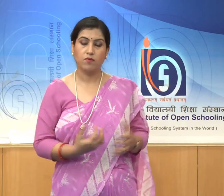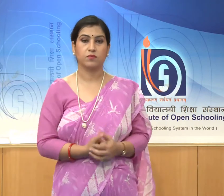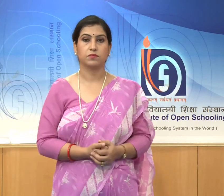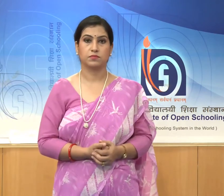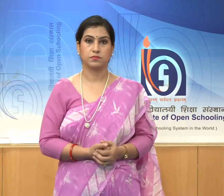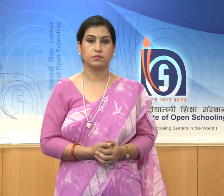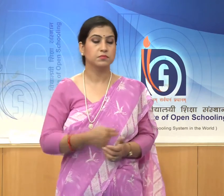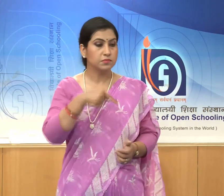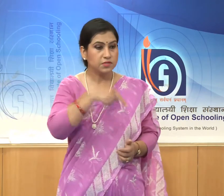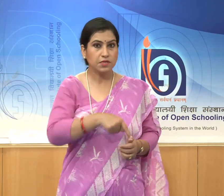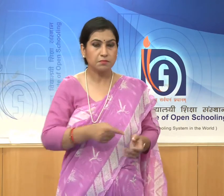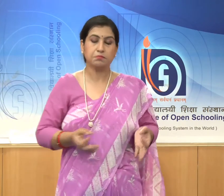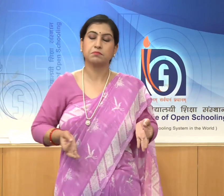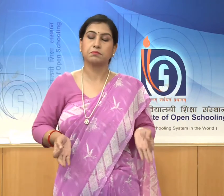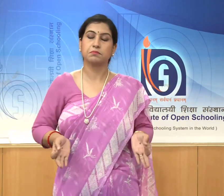meditating postures.